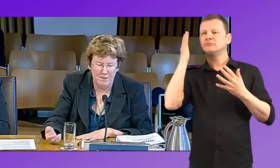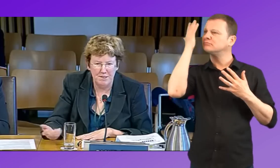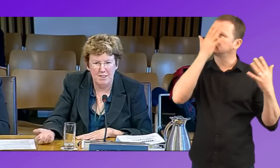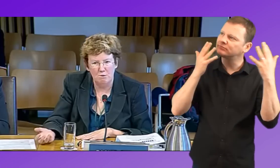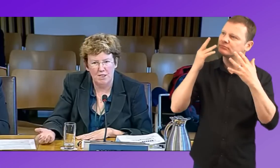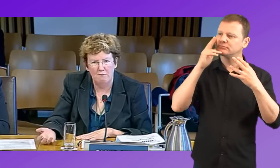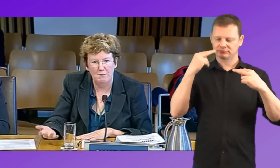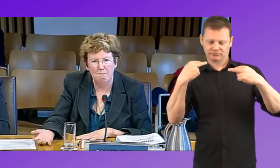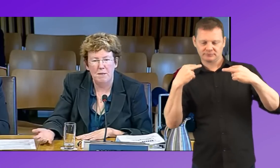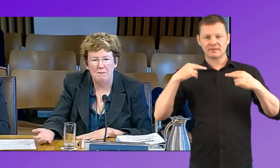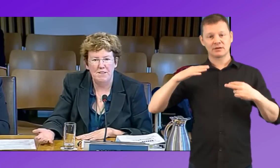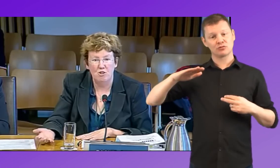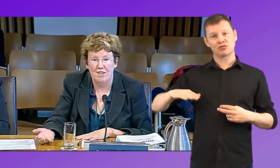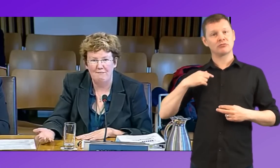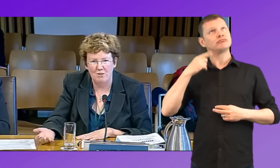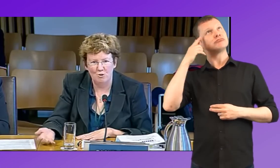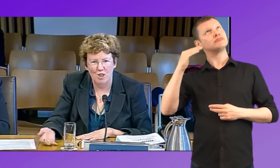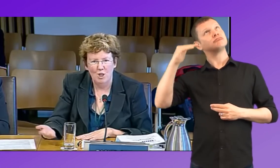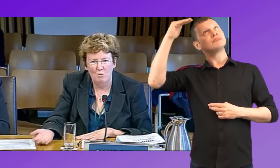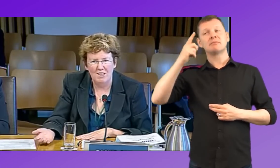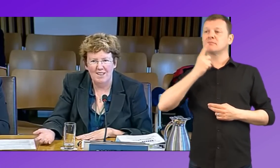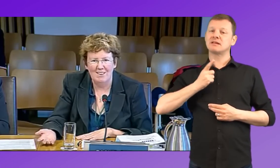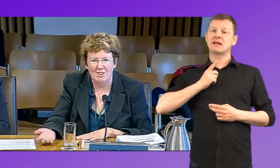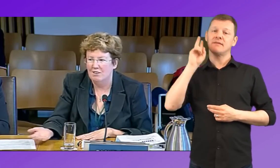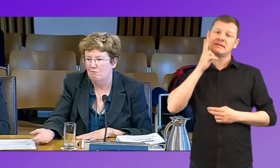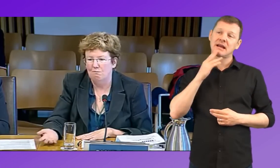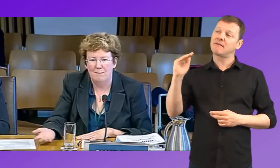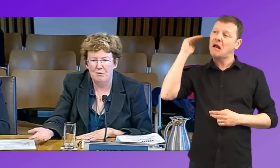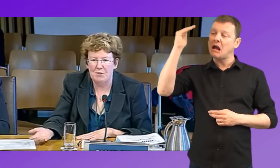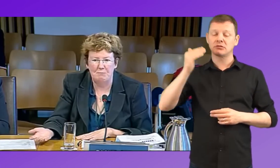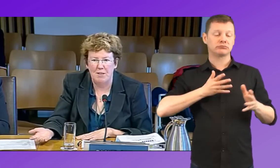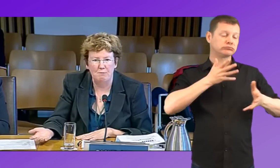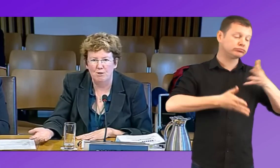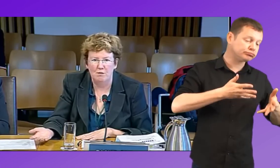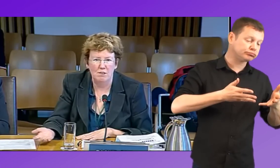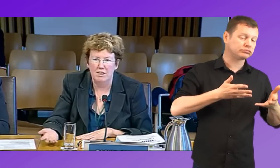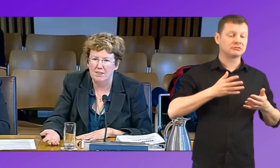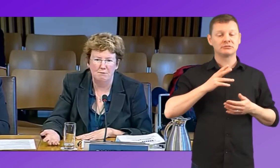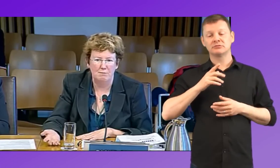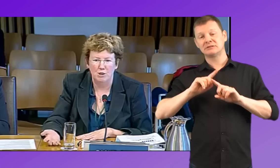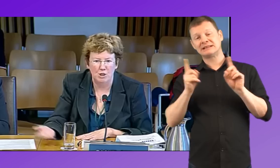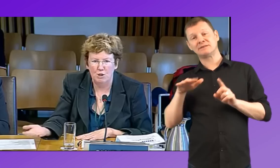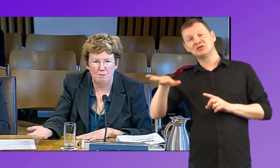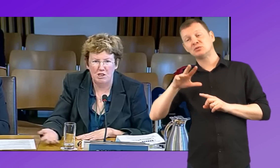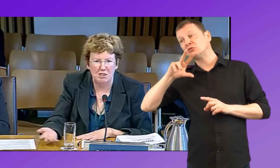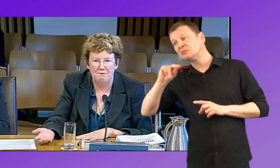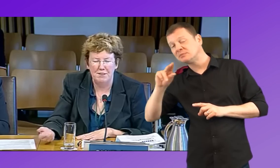and seeing yourself as a potential deaf adult who is likely to perhaps sometimes want to use sign, sometimes want to use speech in different